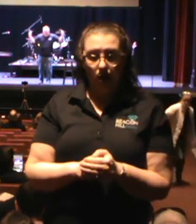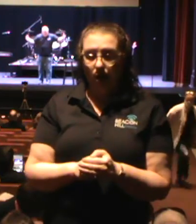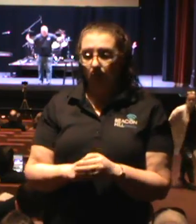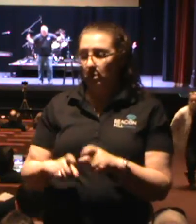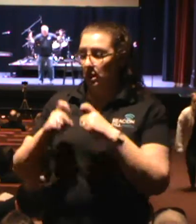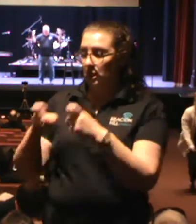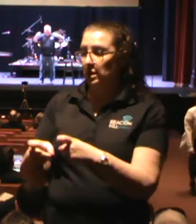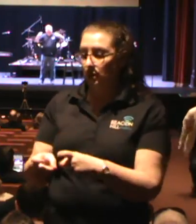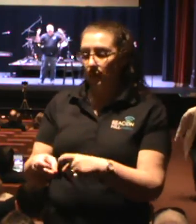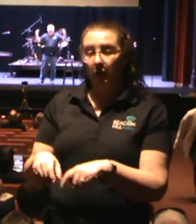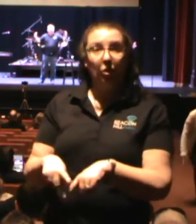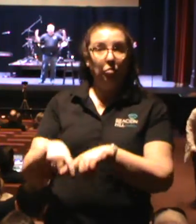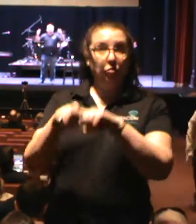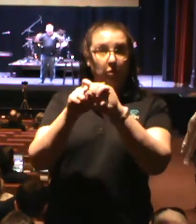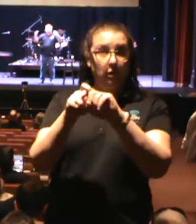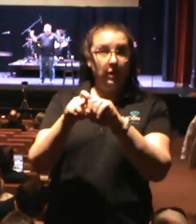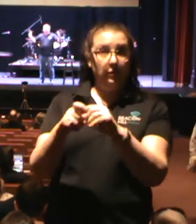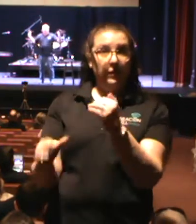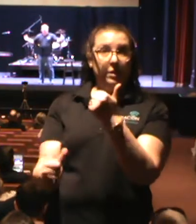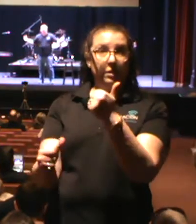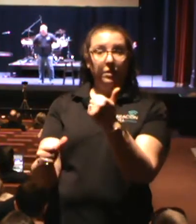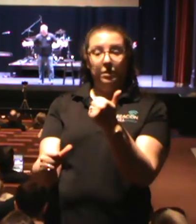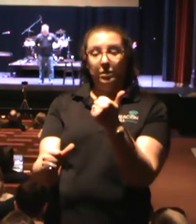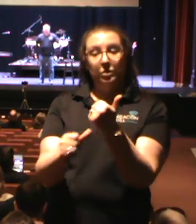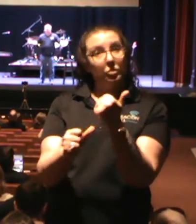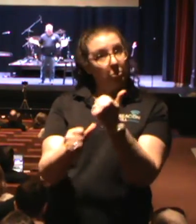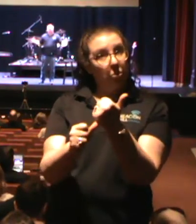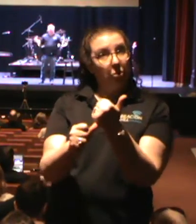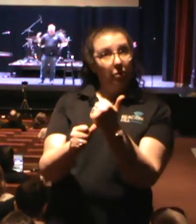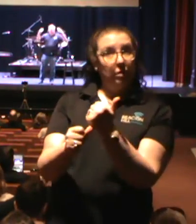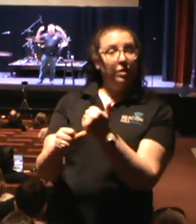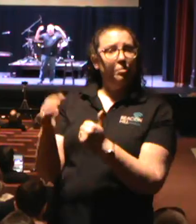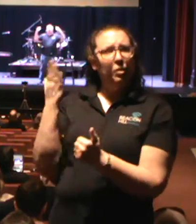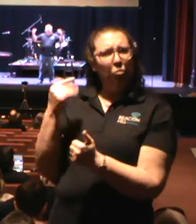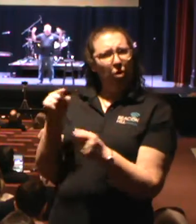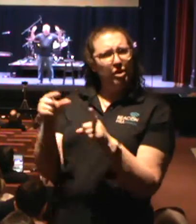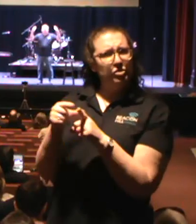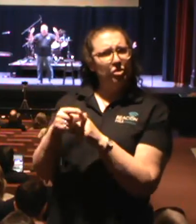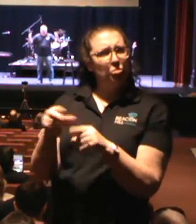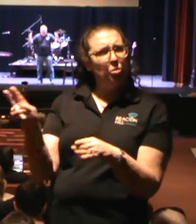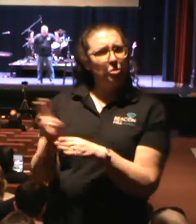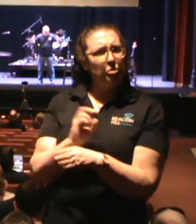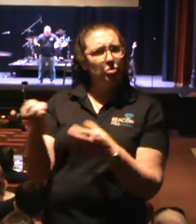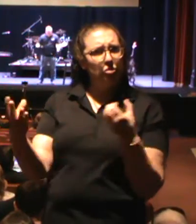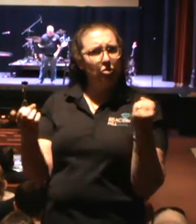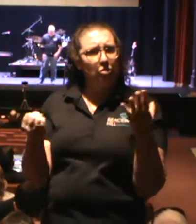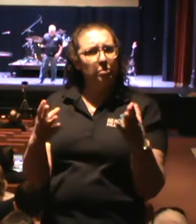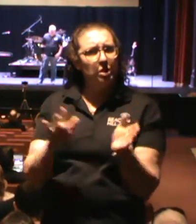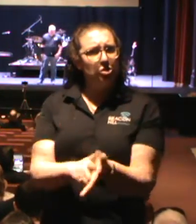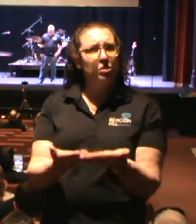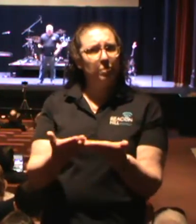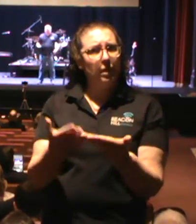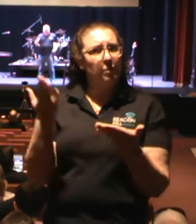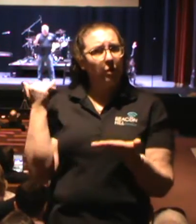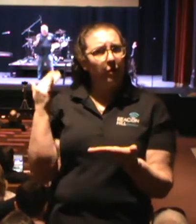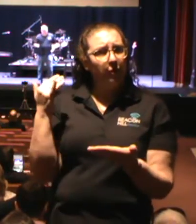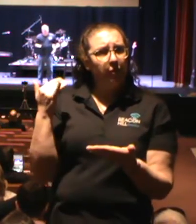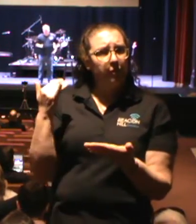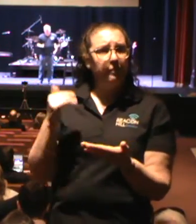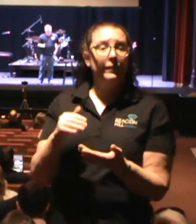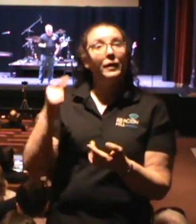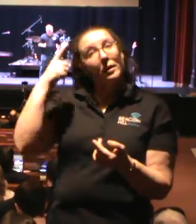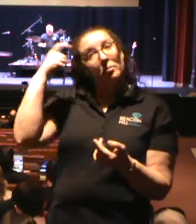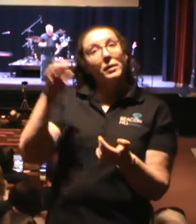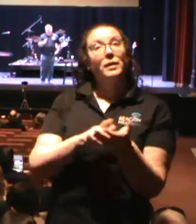deacon, among other things. Why is it used so much in the Bible? Why is this diaconos used so much? Because